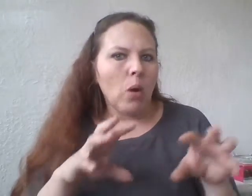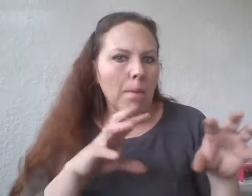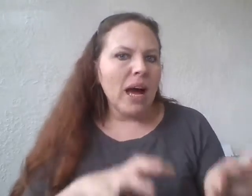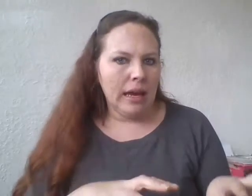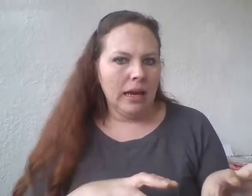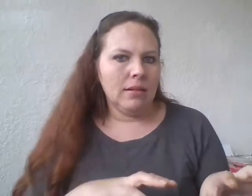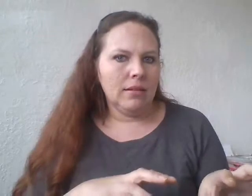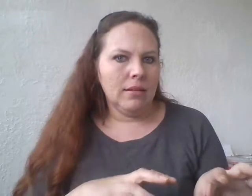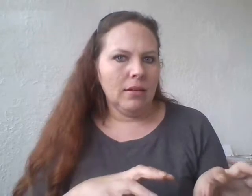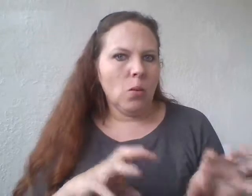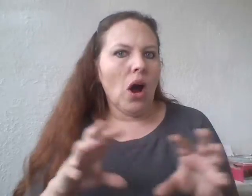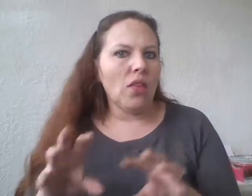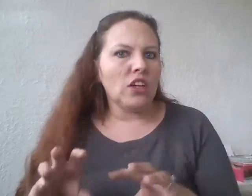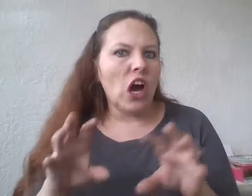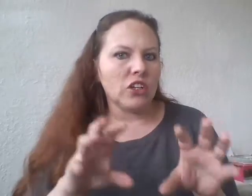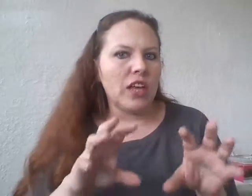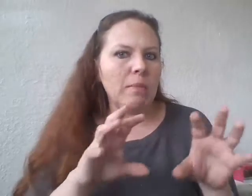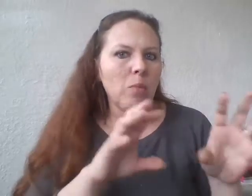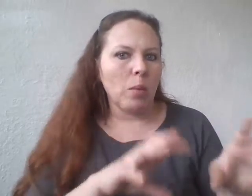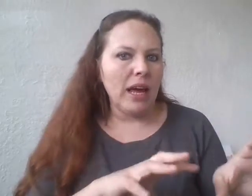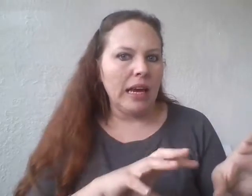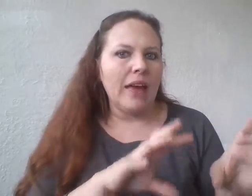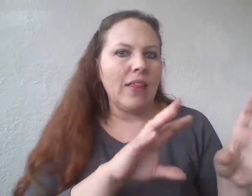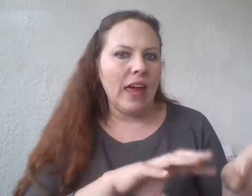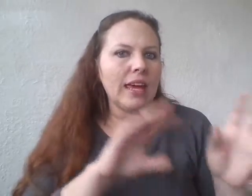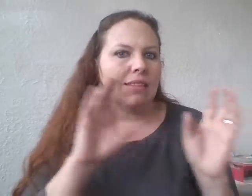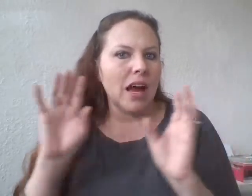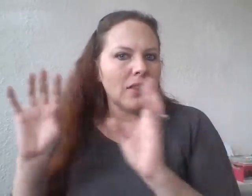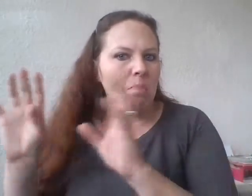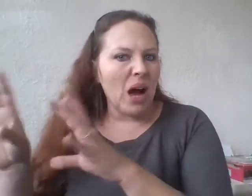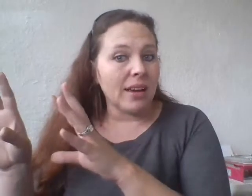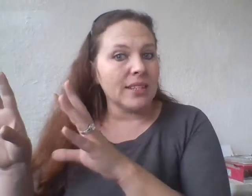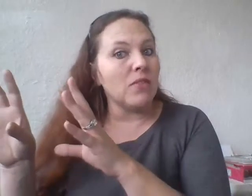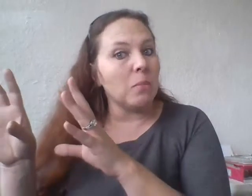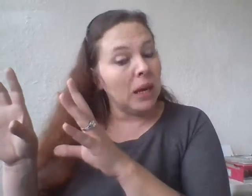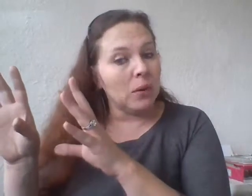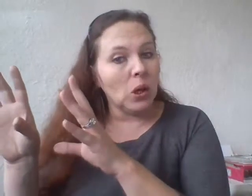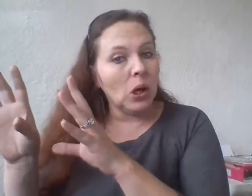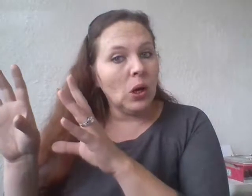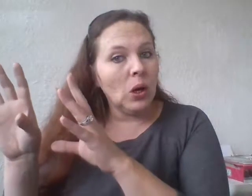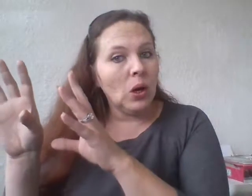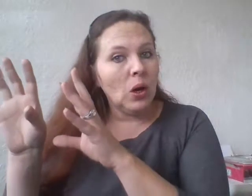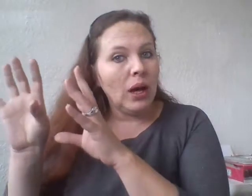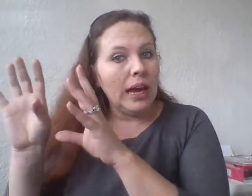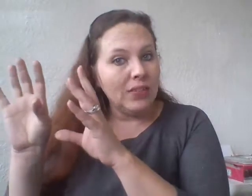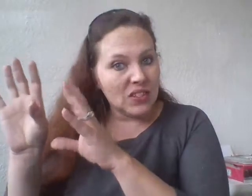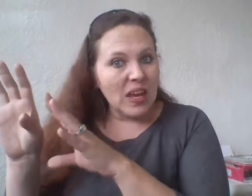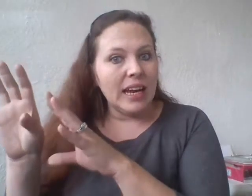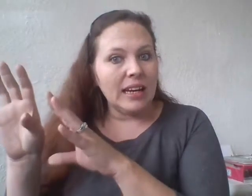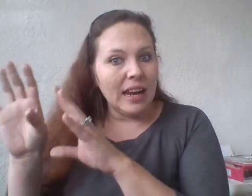more money. The doctors can make more money and then they can line the pockets of the people in the Senate and